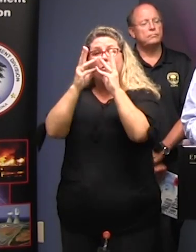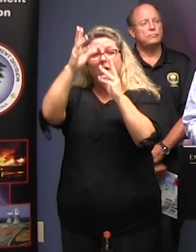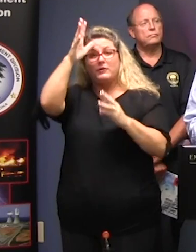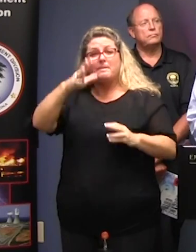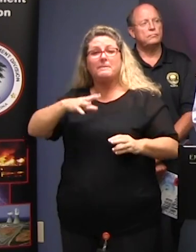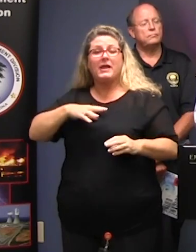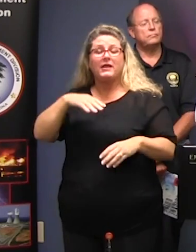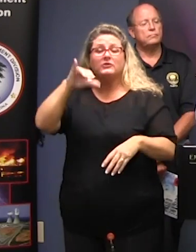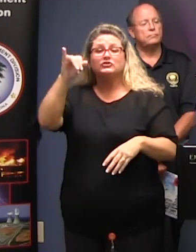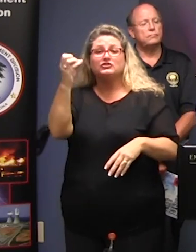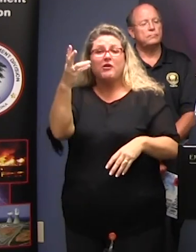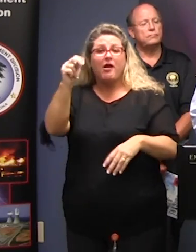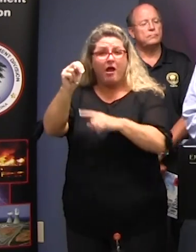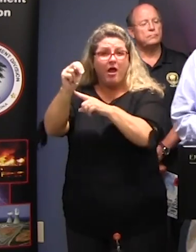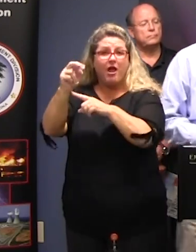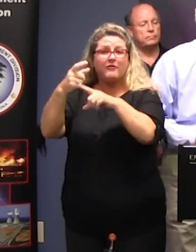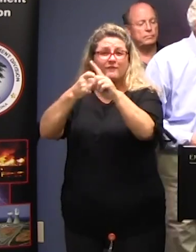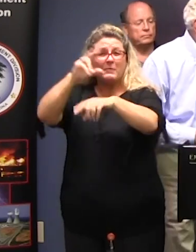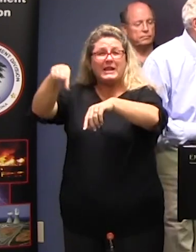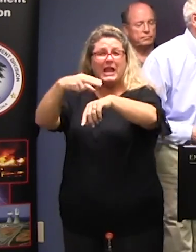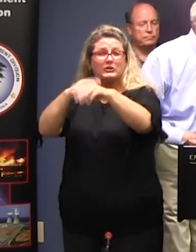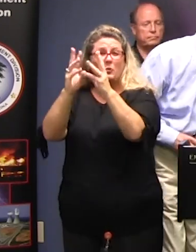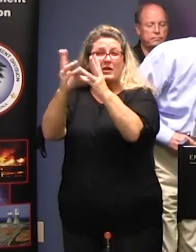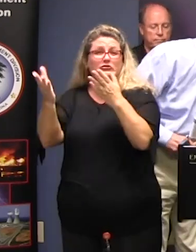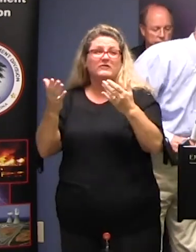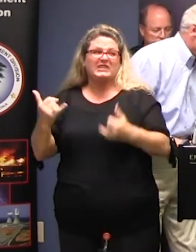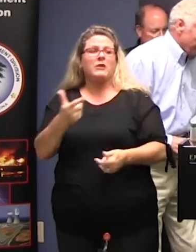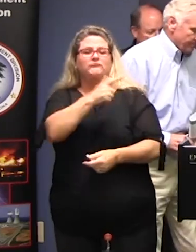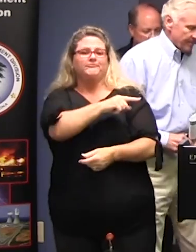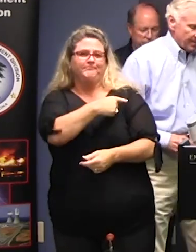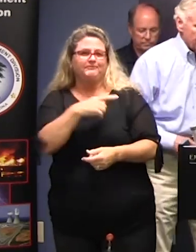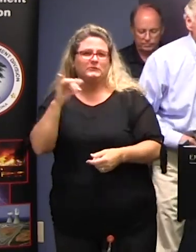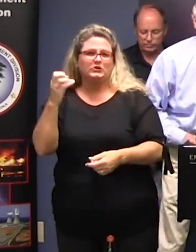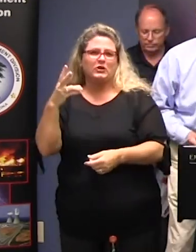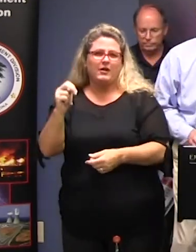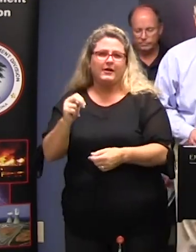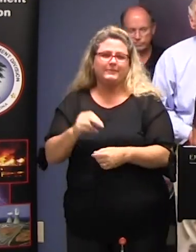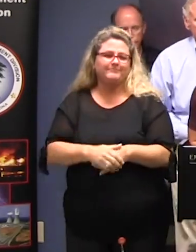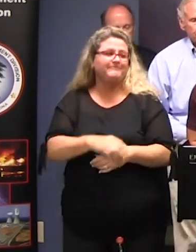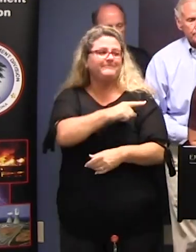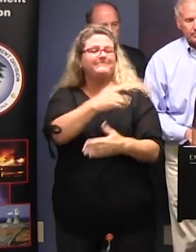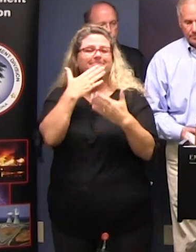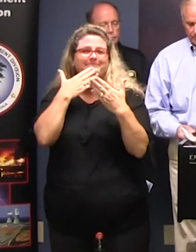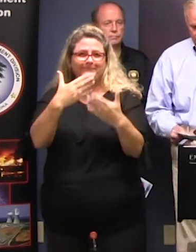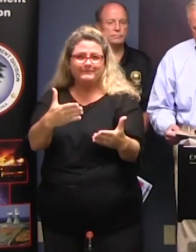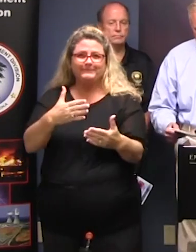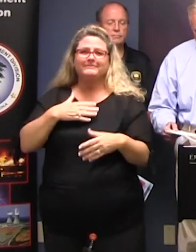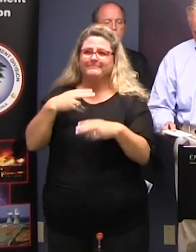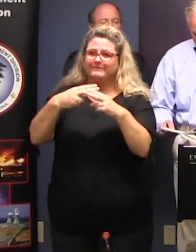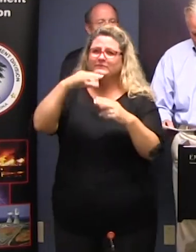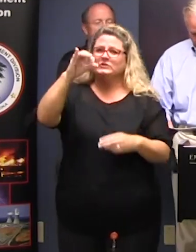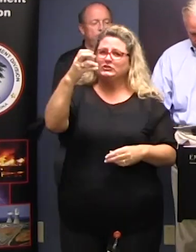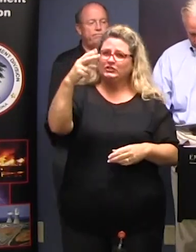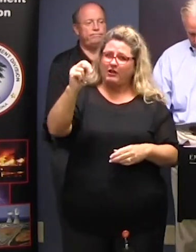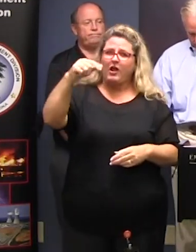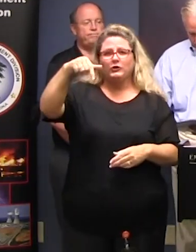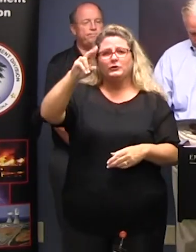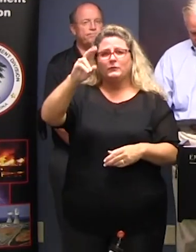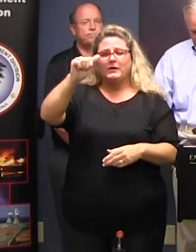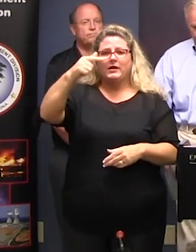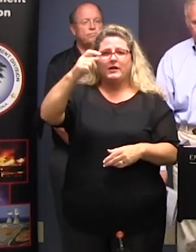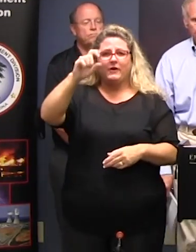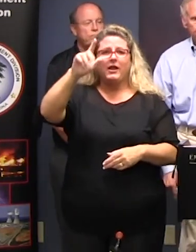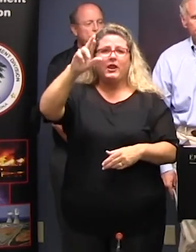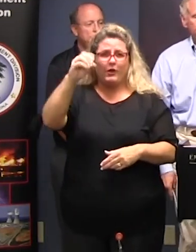the National Wealth Weather Service representative John thank you governor good afternoon I'm John Quaiarello with the National Weather Service